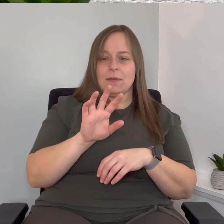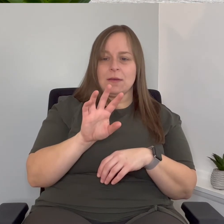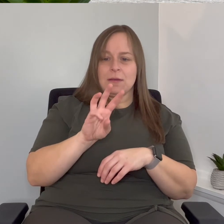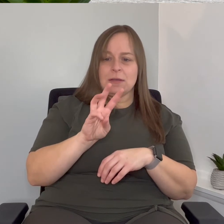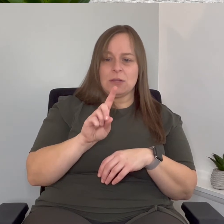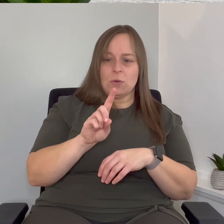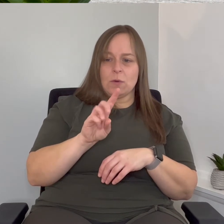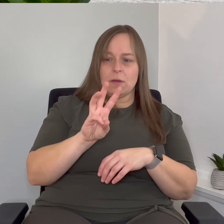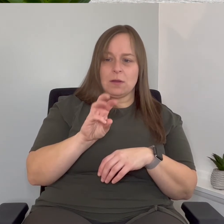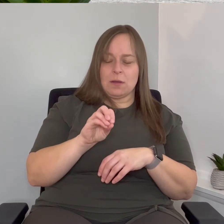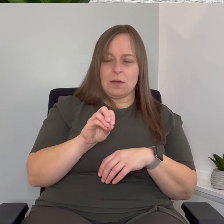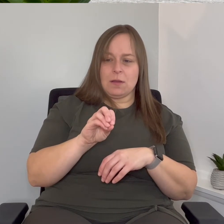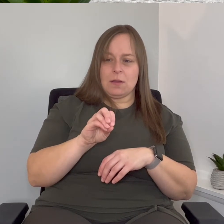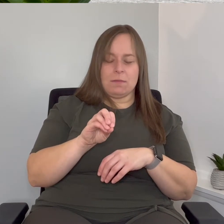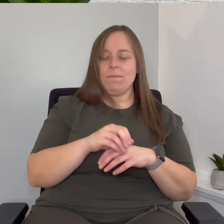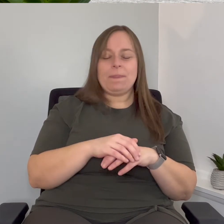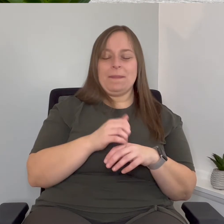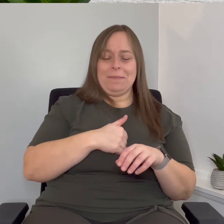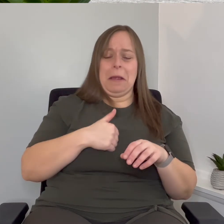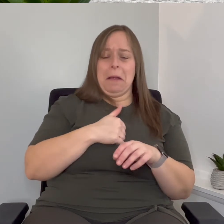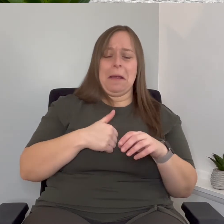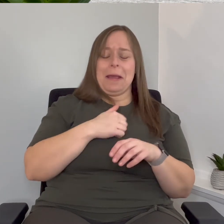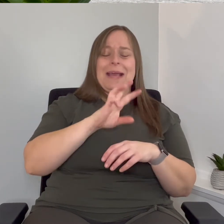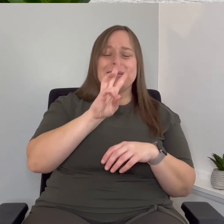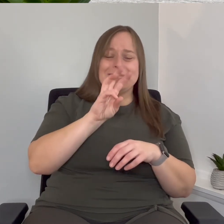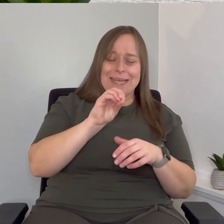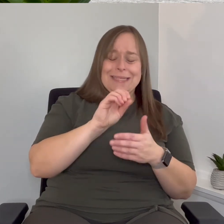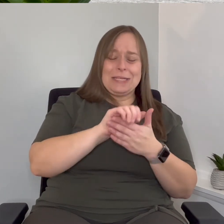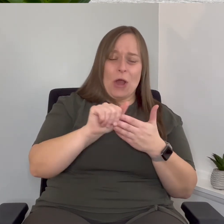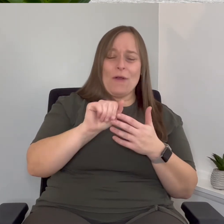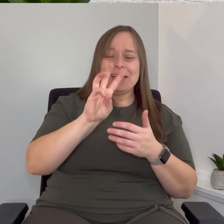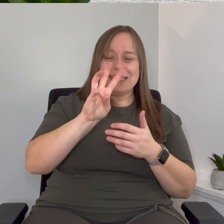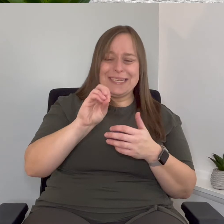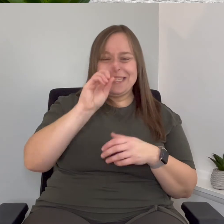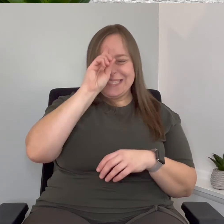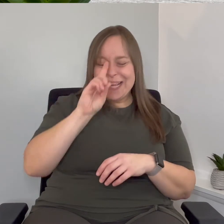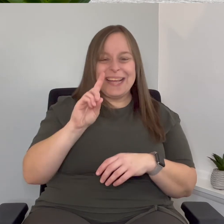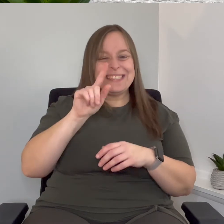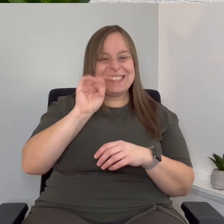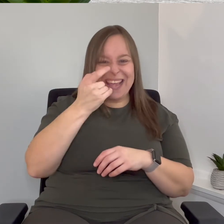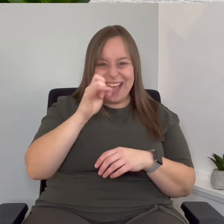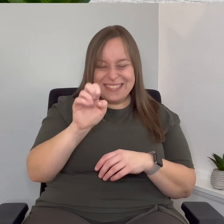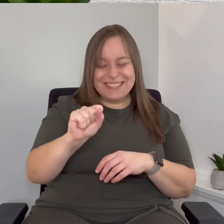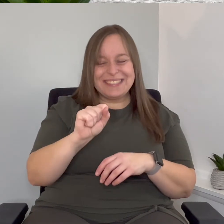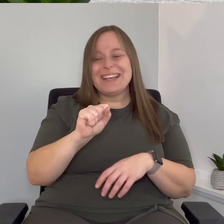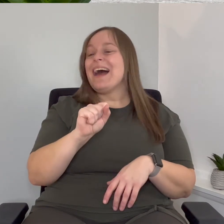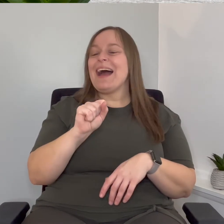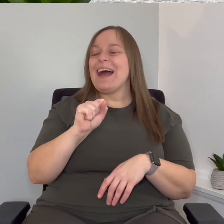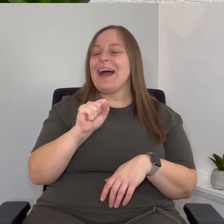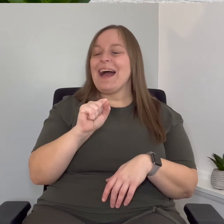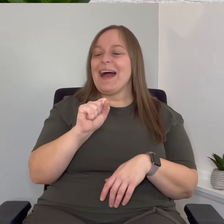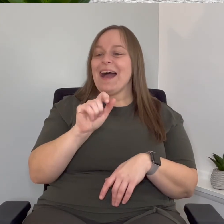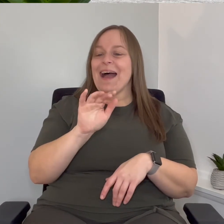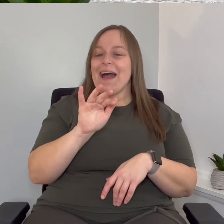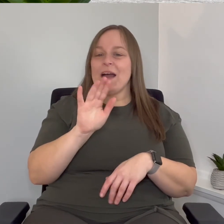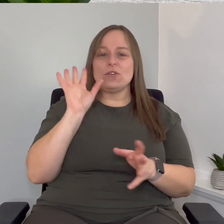.60 cents 60.60 60 cents in taxes and the total was